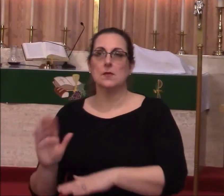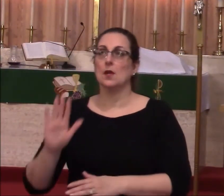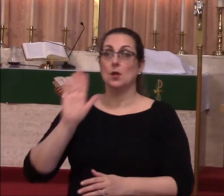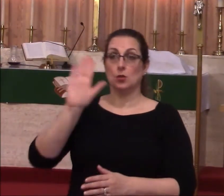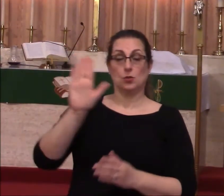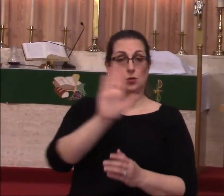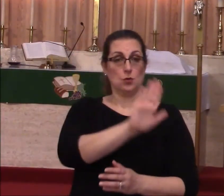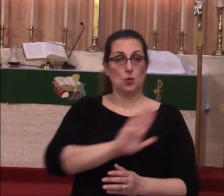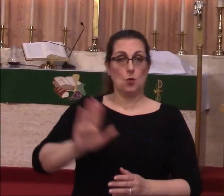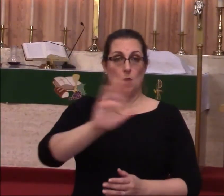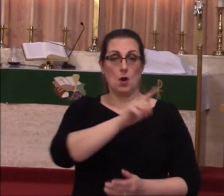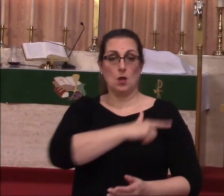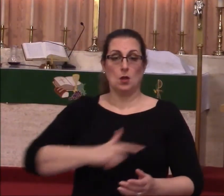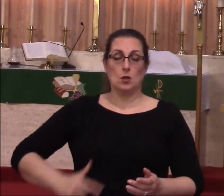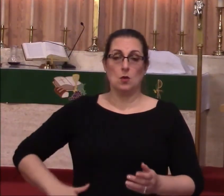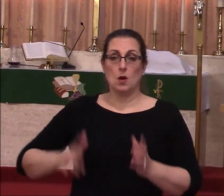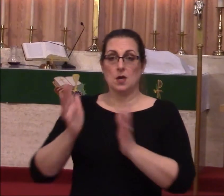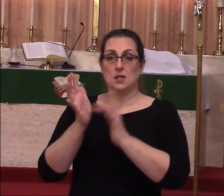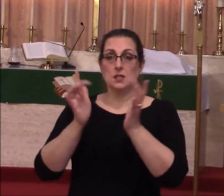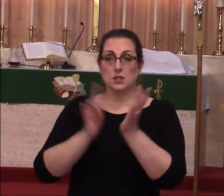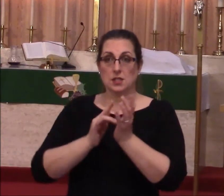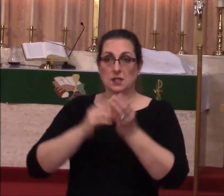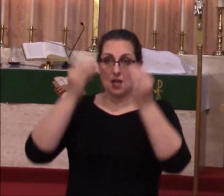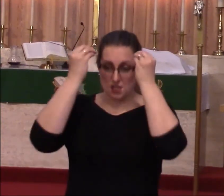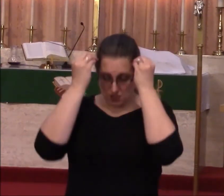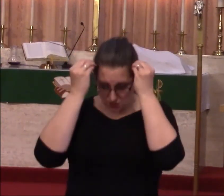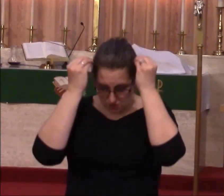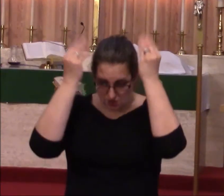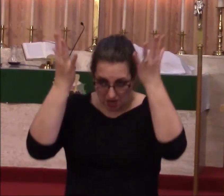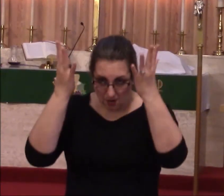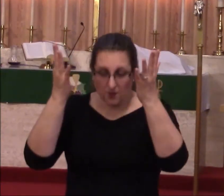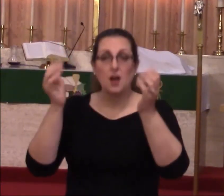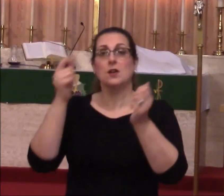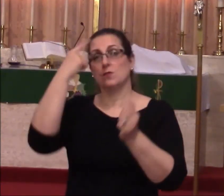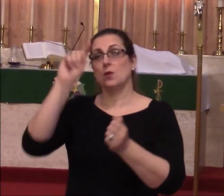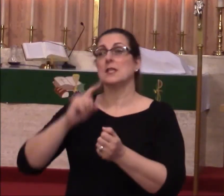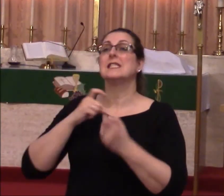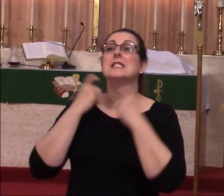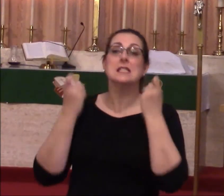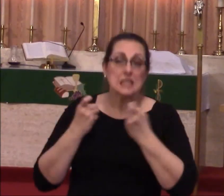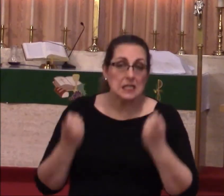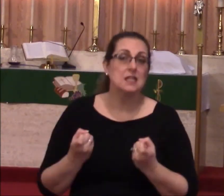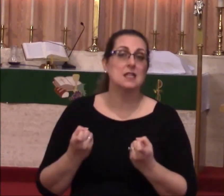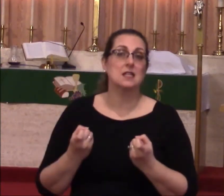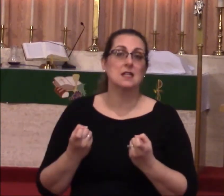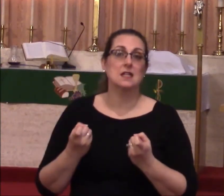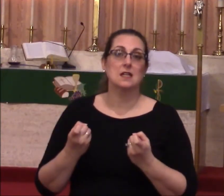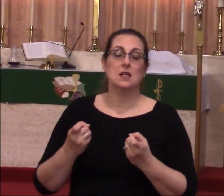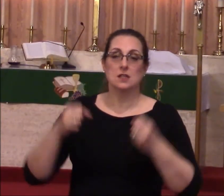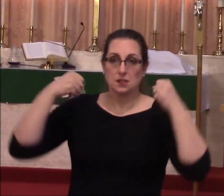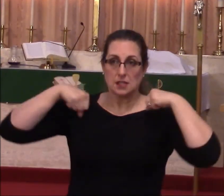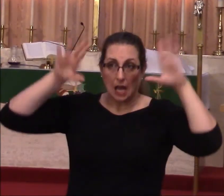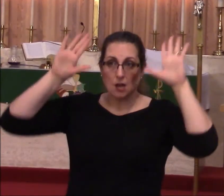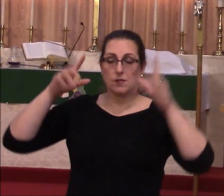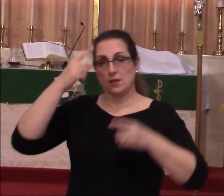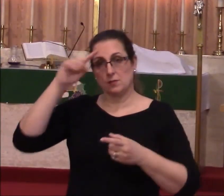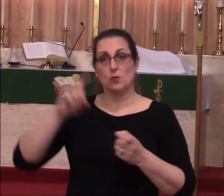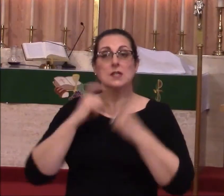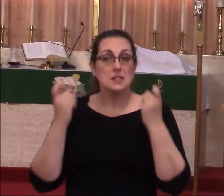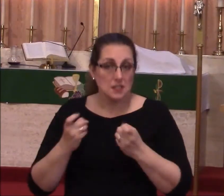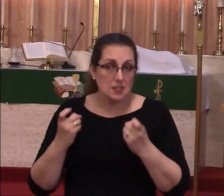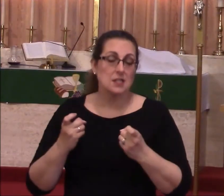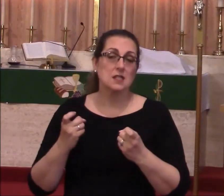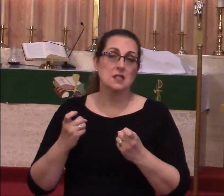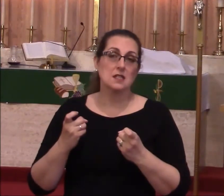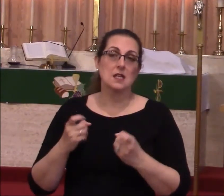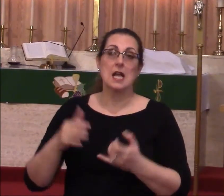Lord Jesus fattened up as the great sacrificial calf with your sins that he may be slaughtered there and